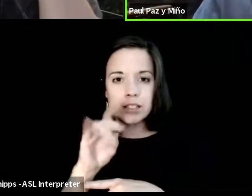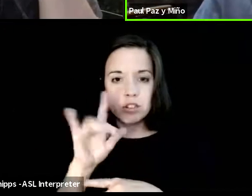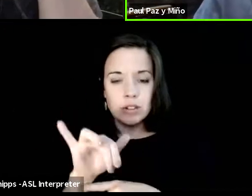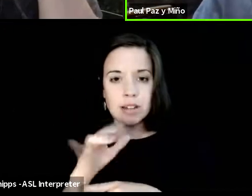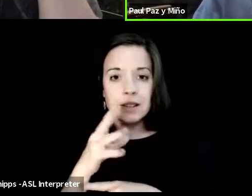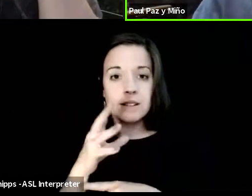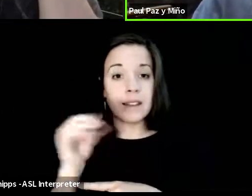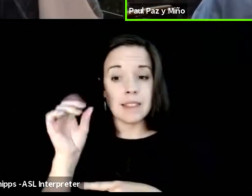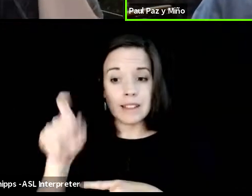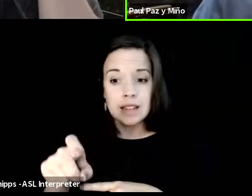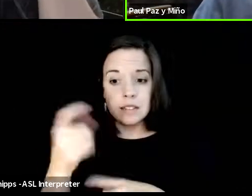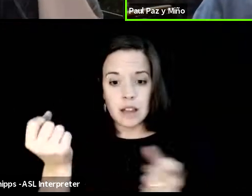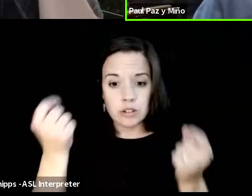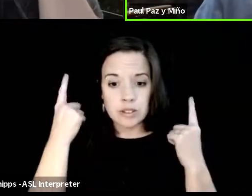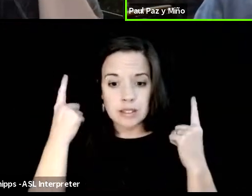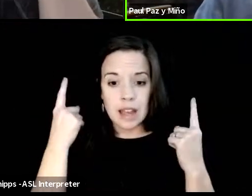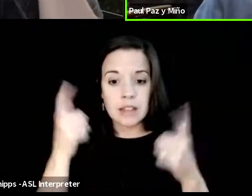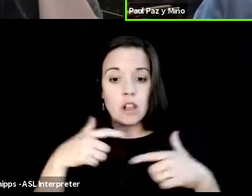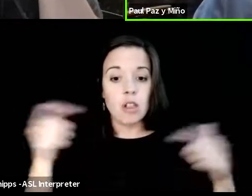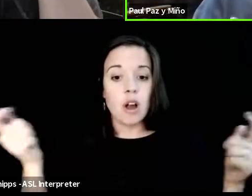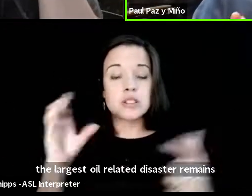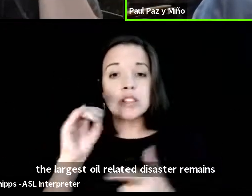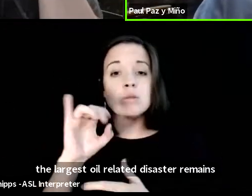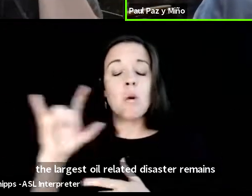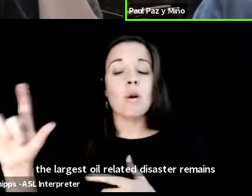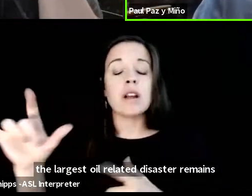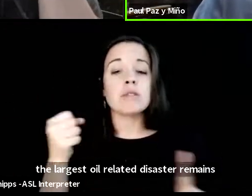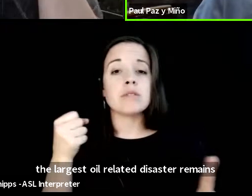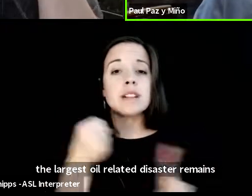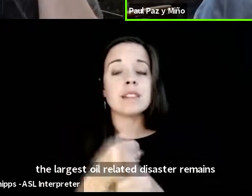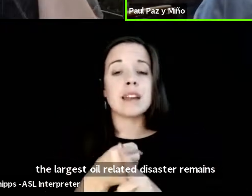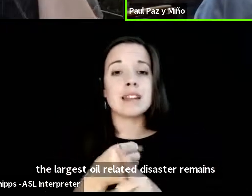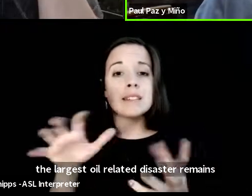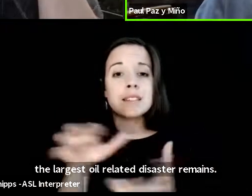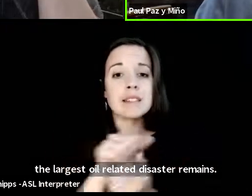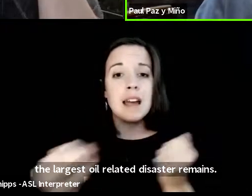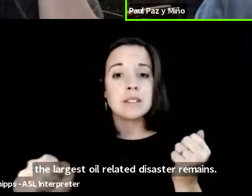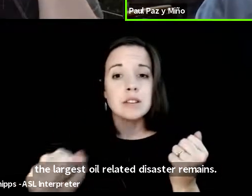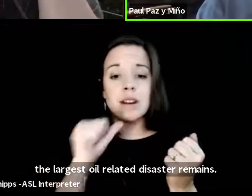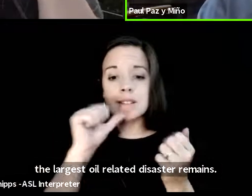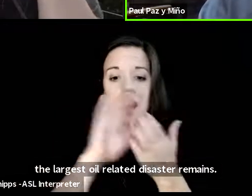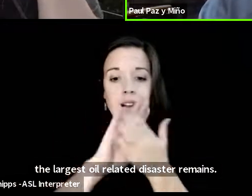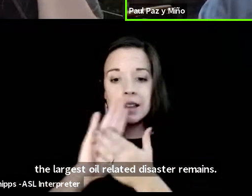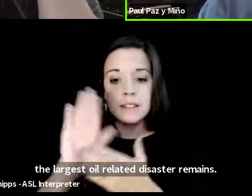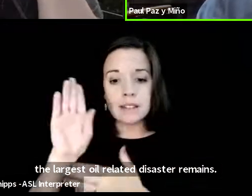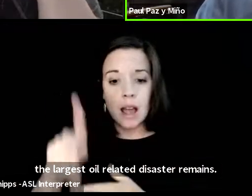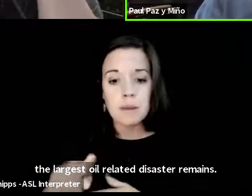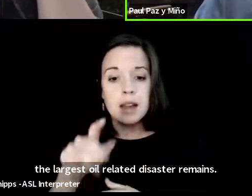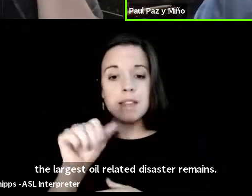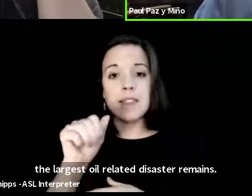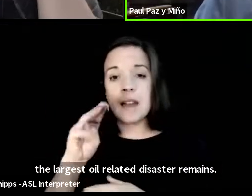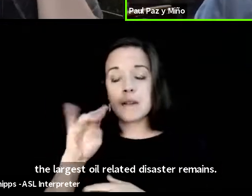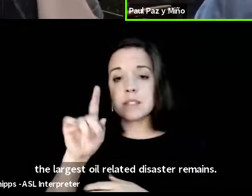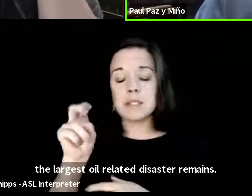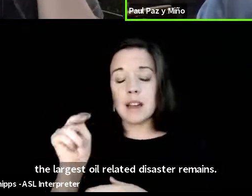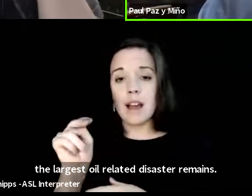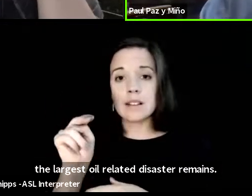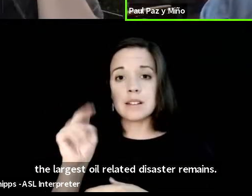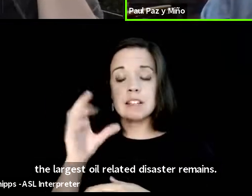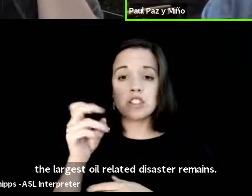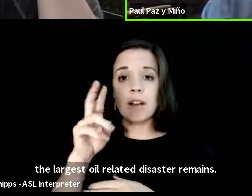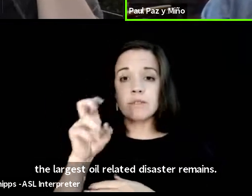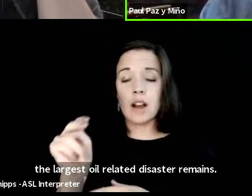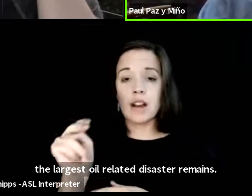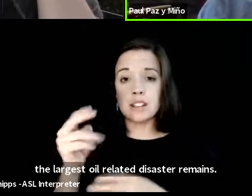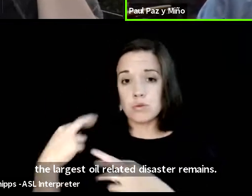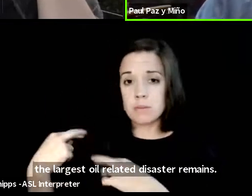the largest oil related disaster remains not cleaned up in the ecuadorian amazon and chevron is responsible for it